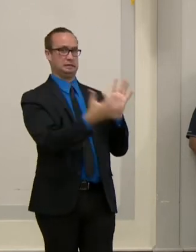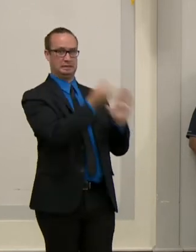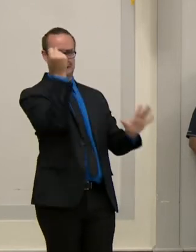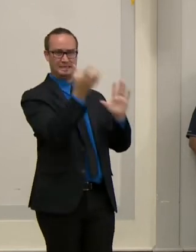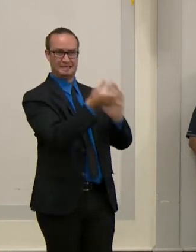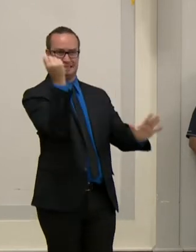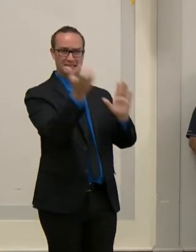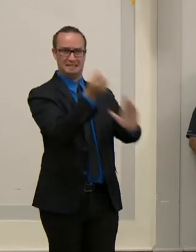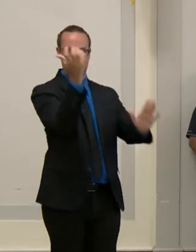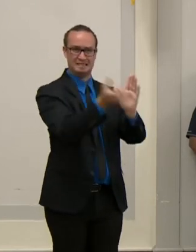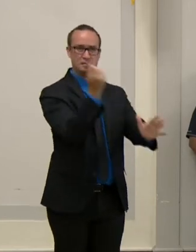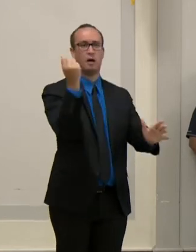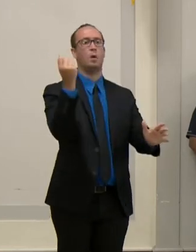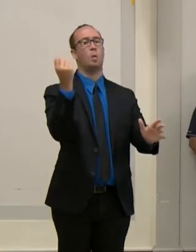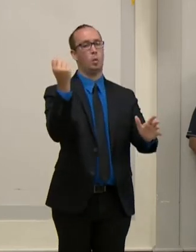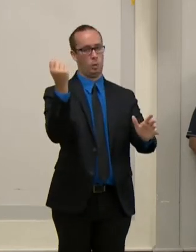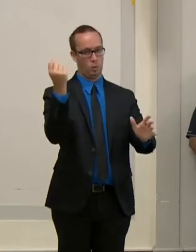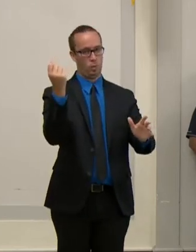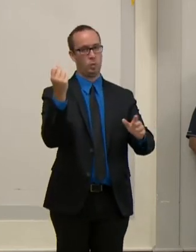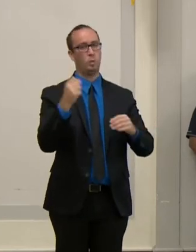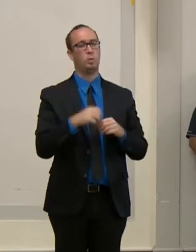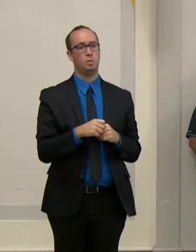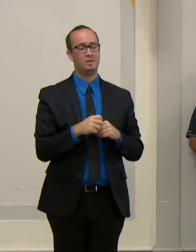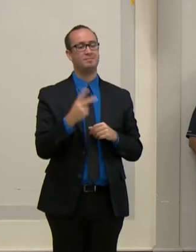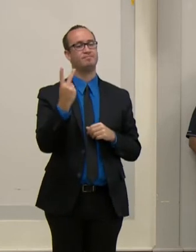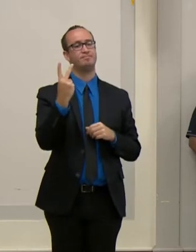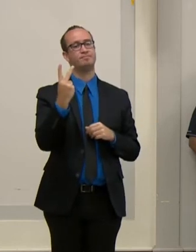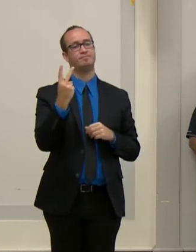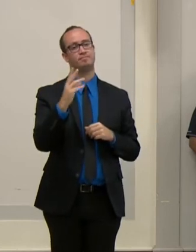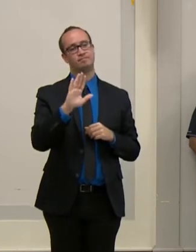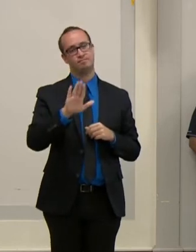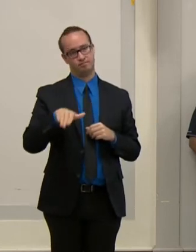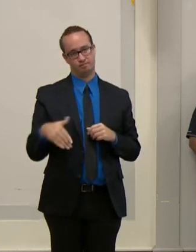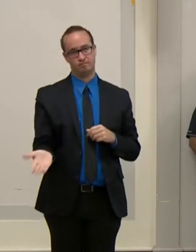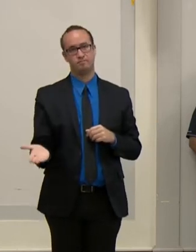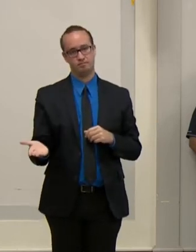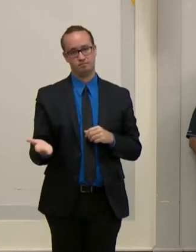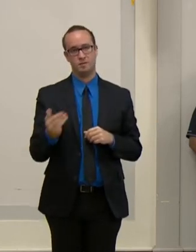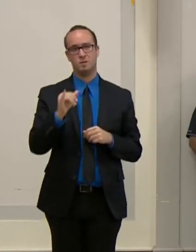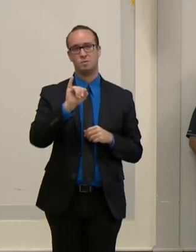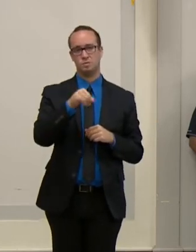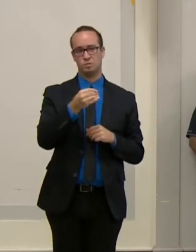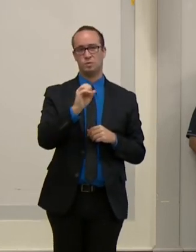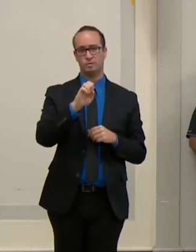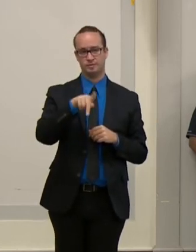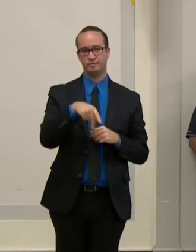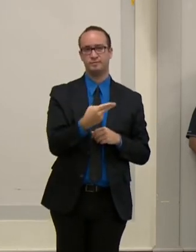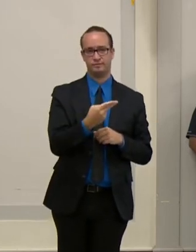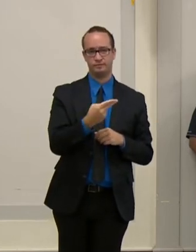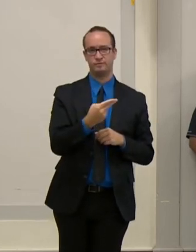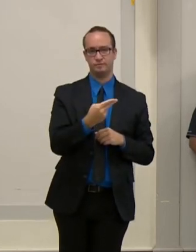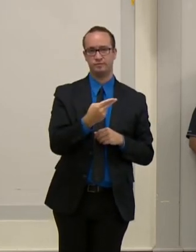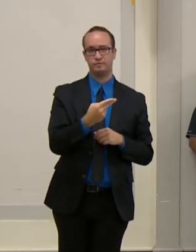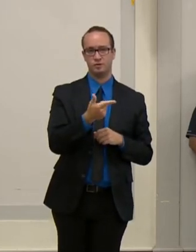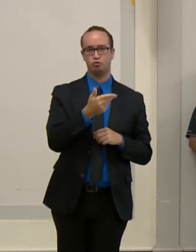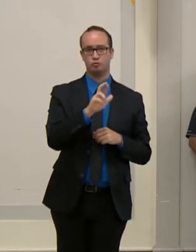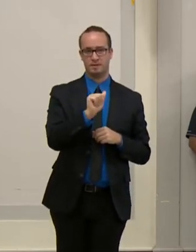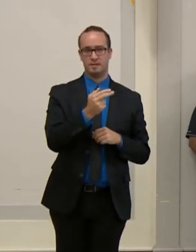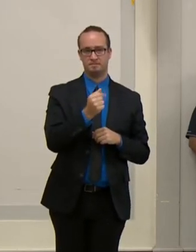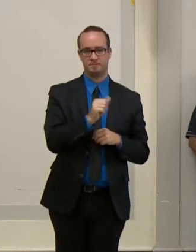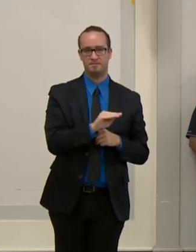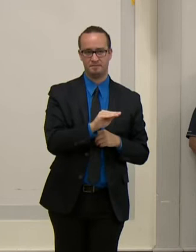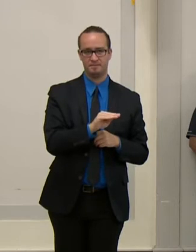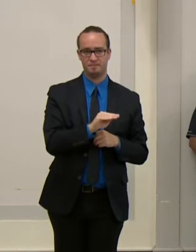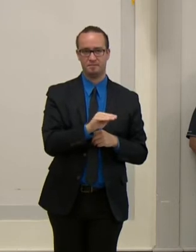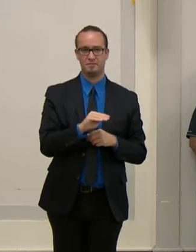two fatalities, 20-year-old Joseph Graham and 61-year-old Lonnie Harriet. As of today,